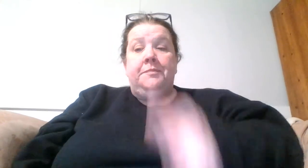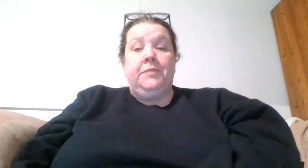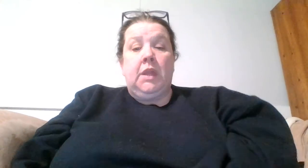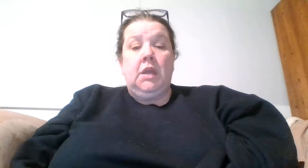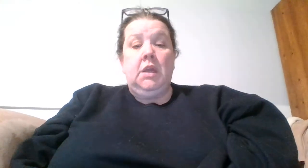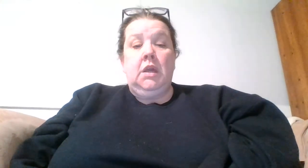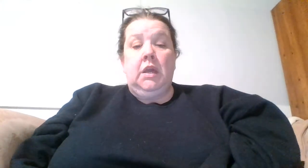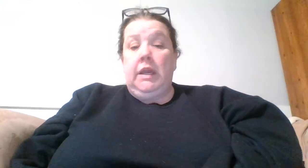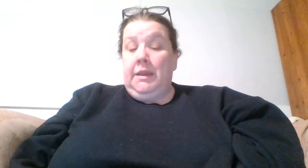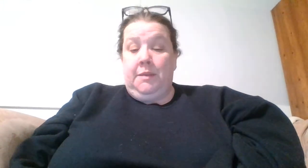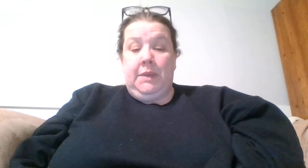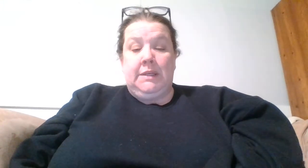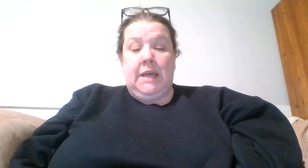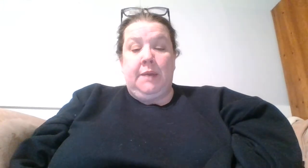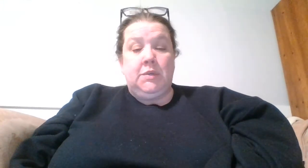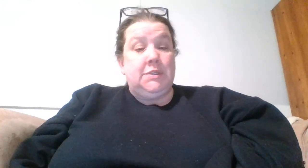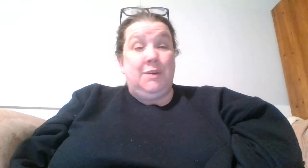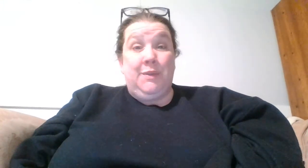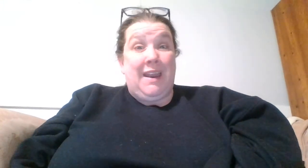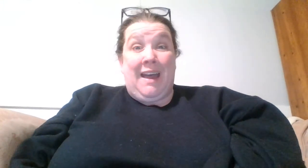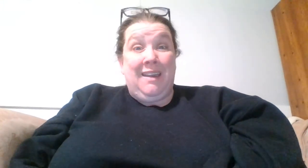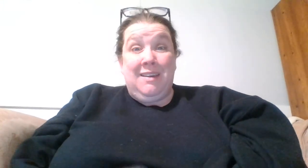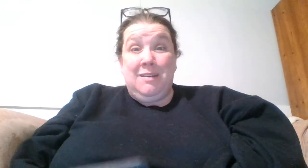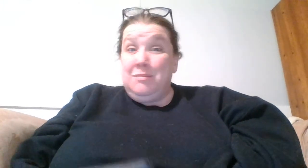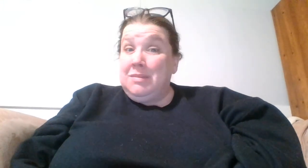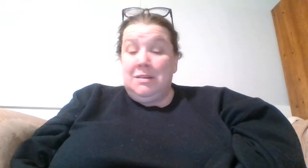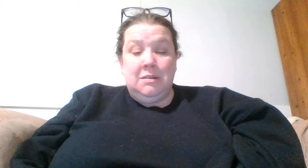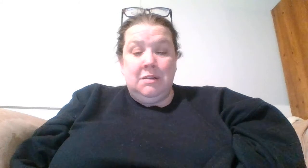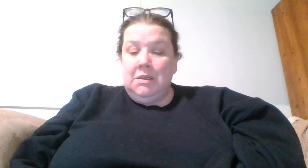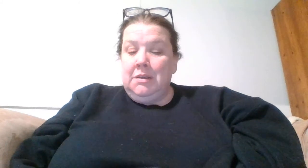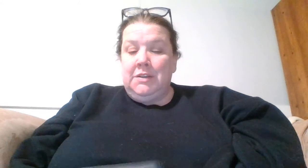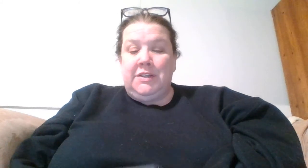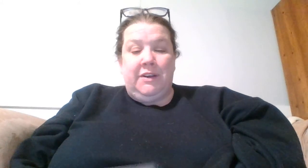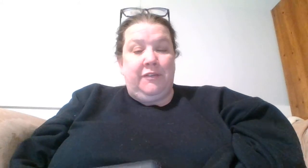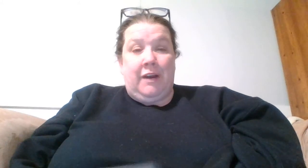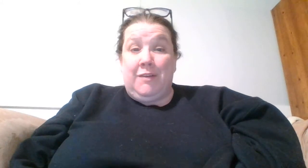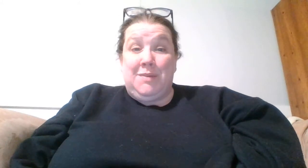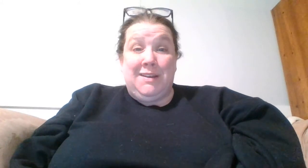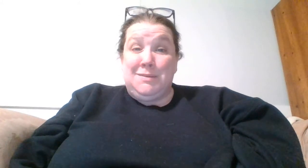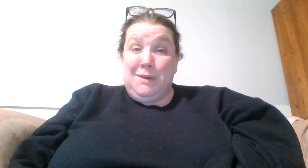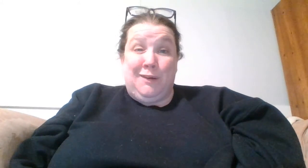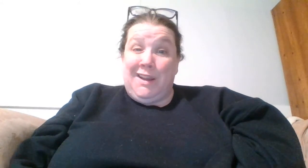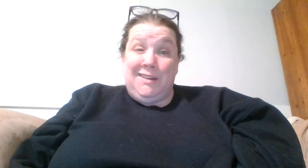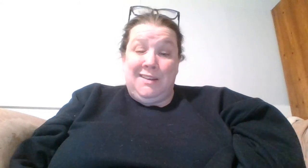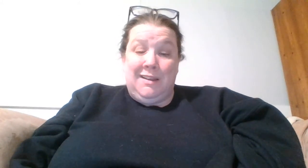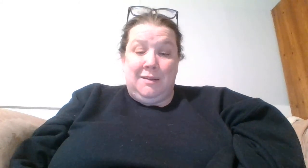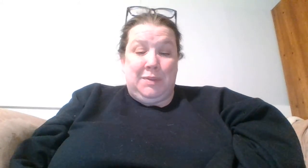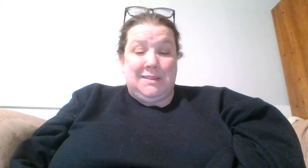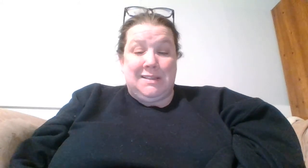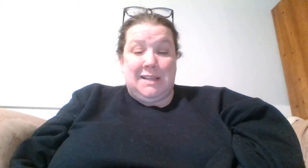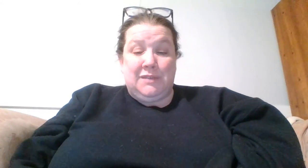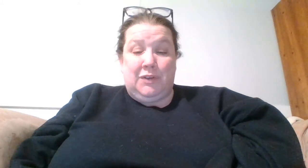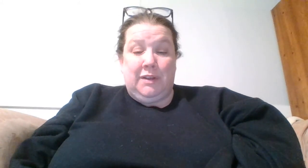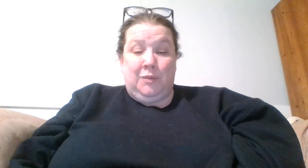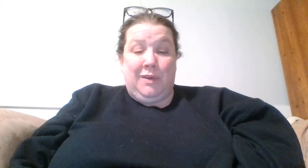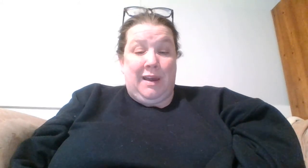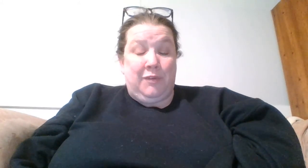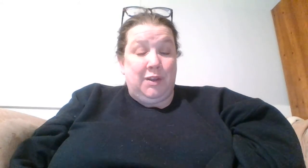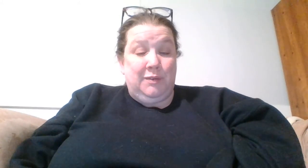in the meantime just know that I am cheering for everybody to be great and be successful in whatever you